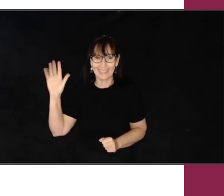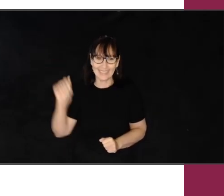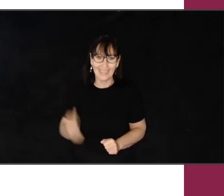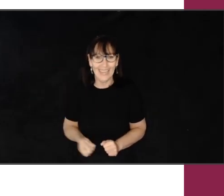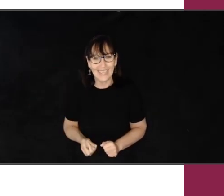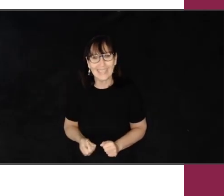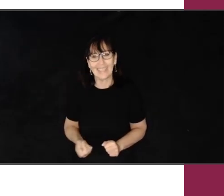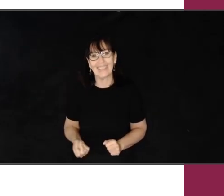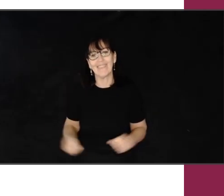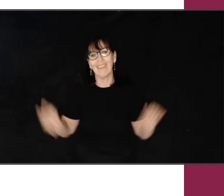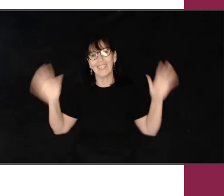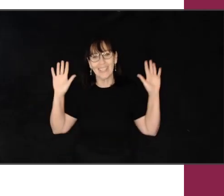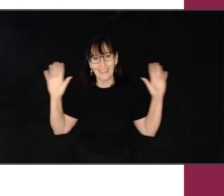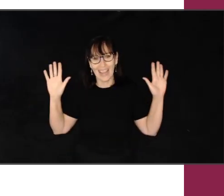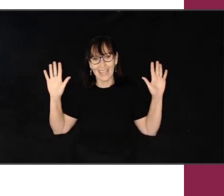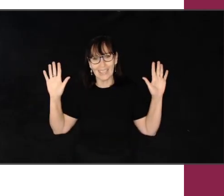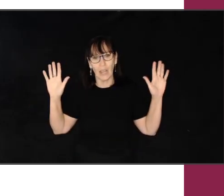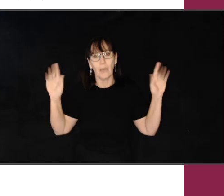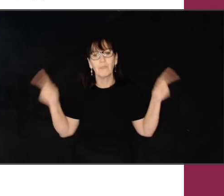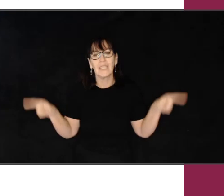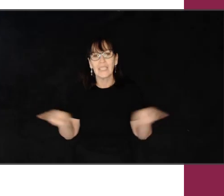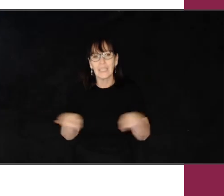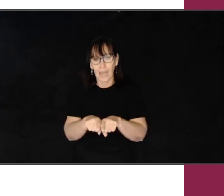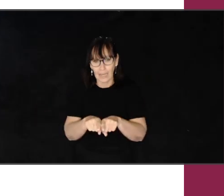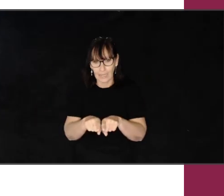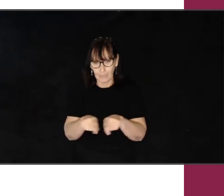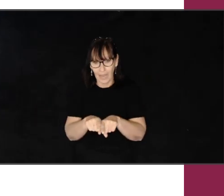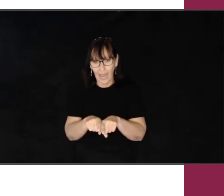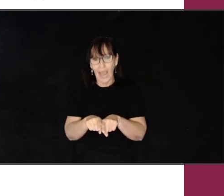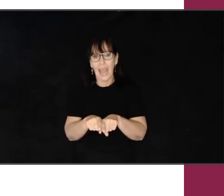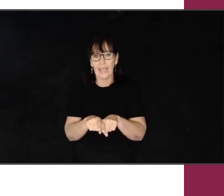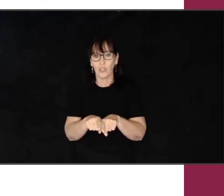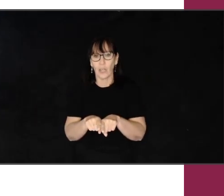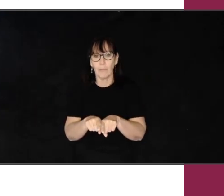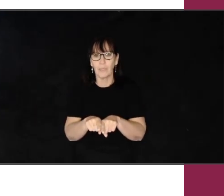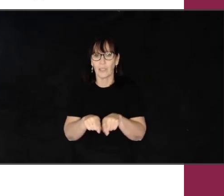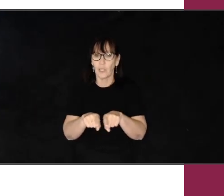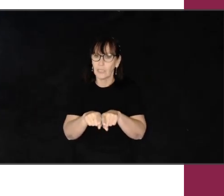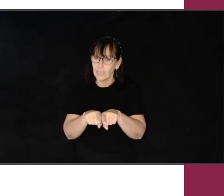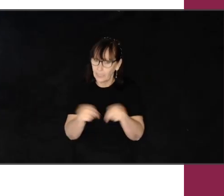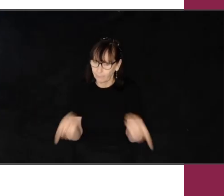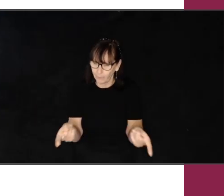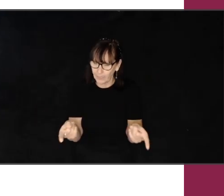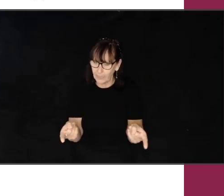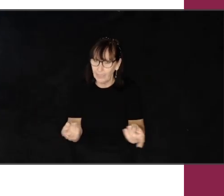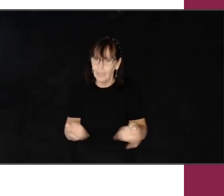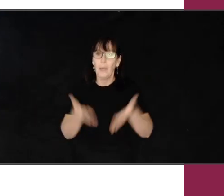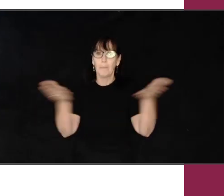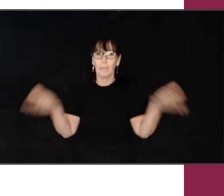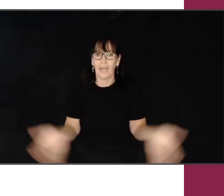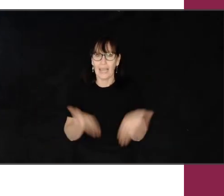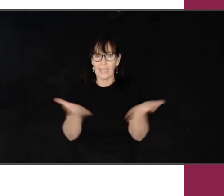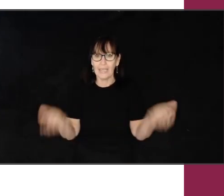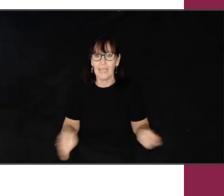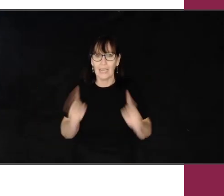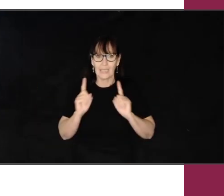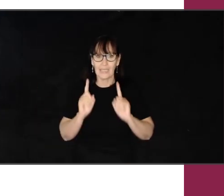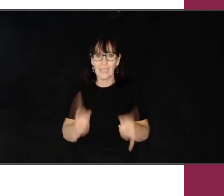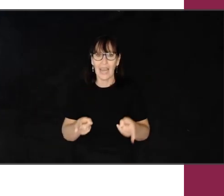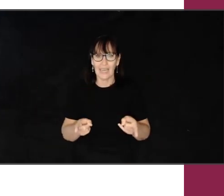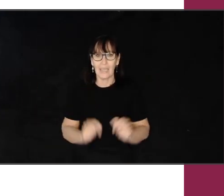signs. Signs made with two hands of the same hand shape such as different, play,